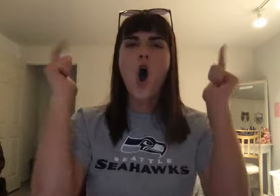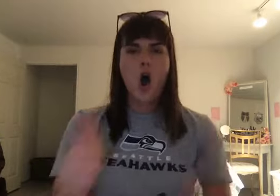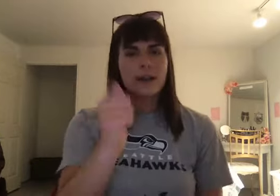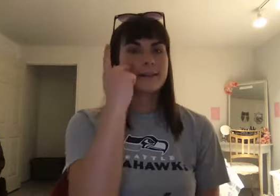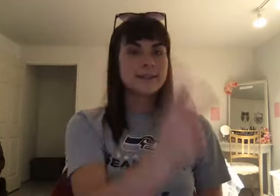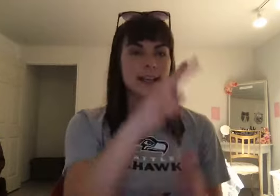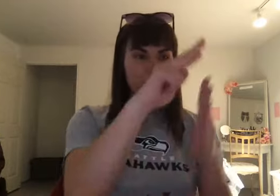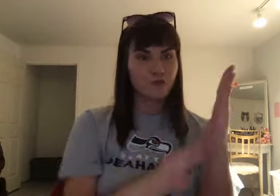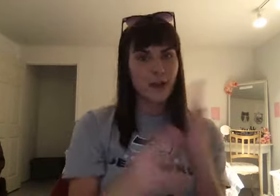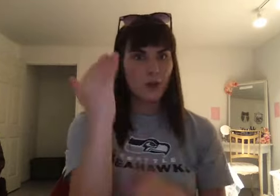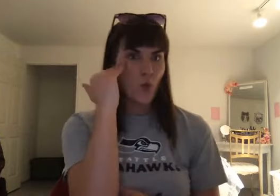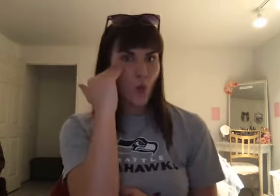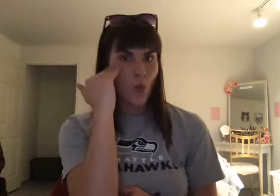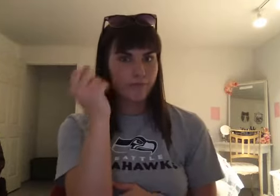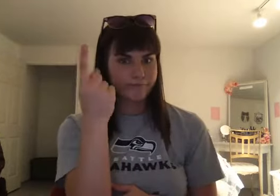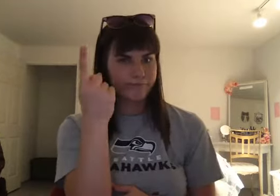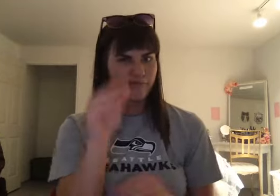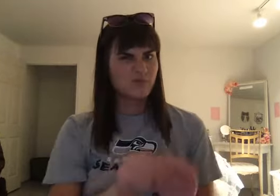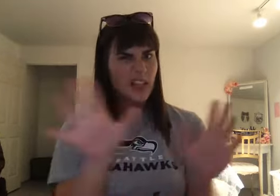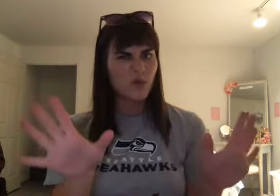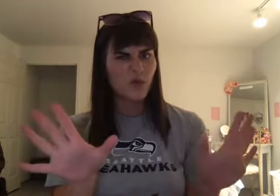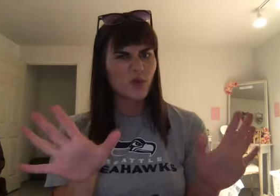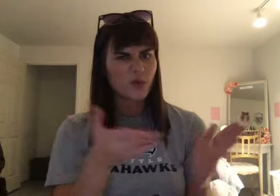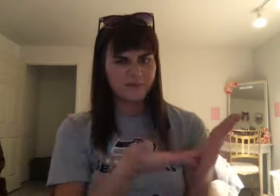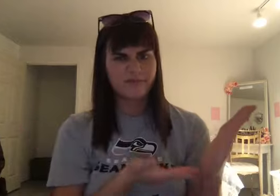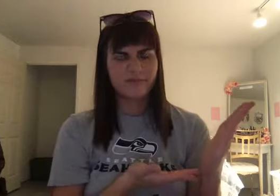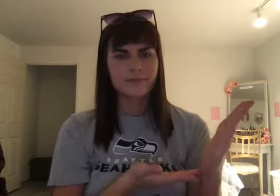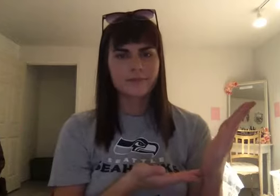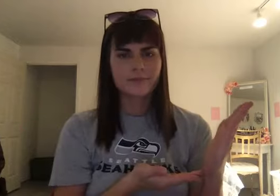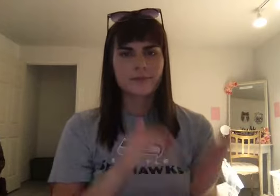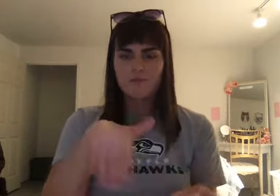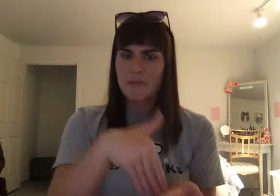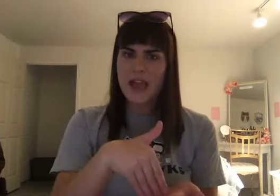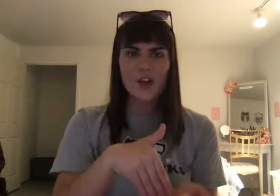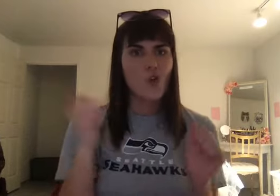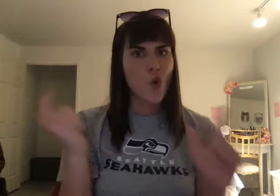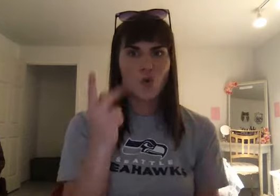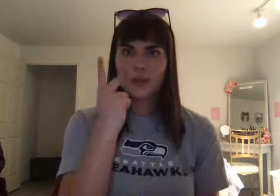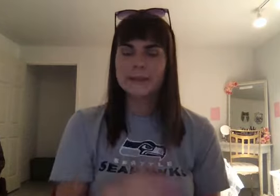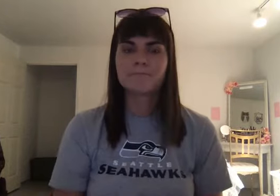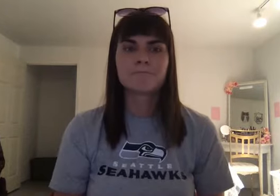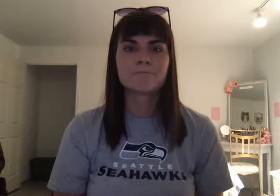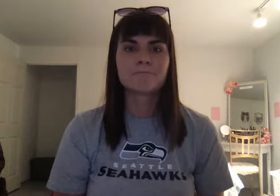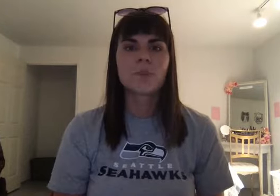And know them. Now. You can see. One of these. Obelisks. On the picture. On the right. Here. The picture. Below.